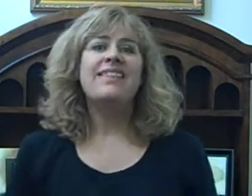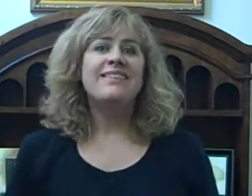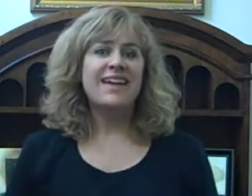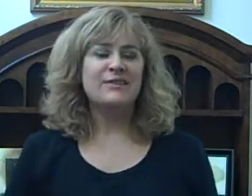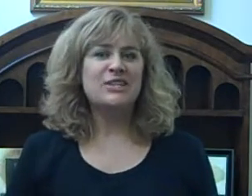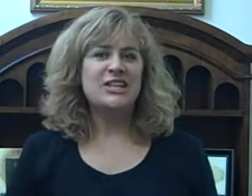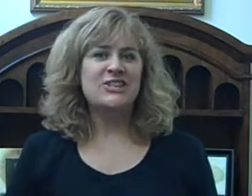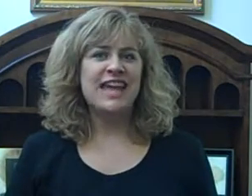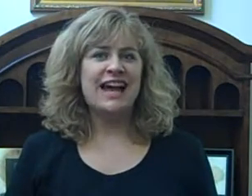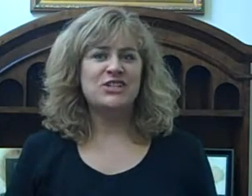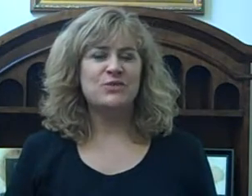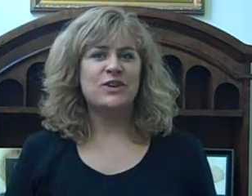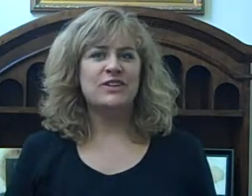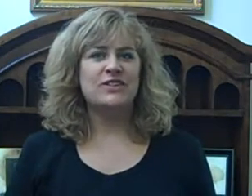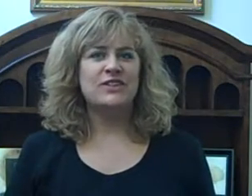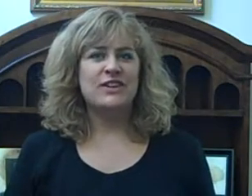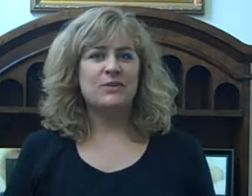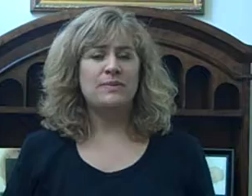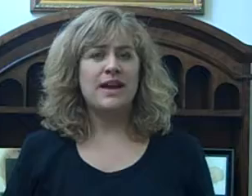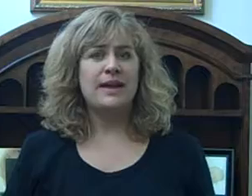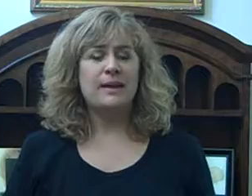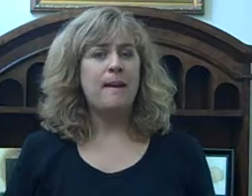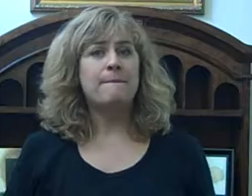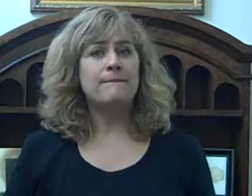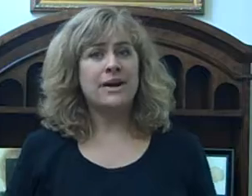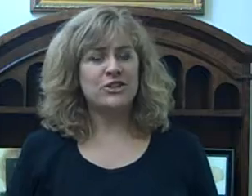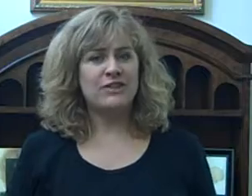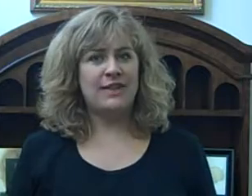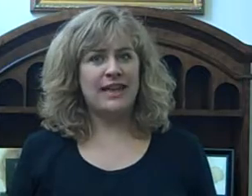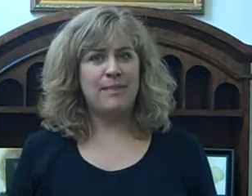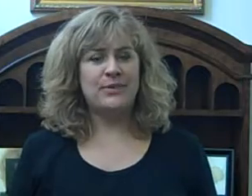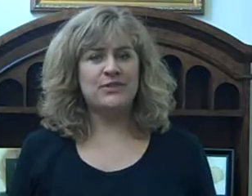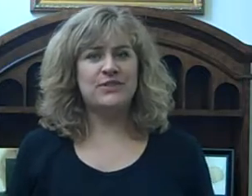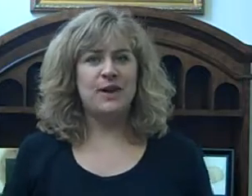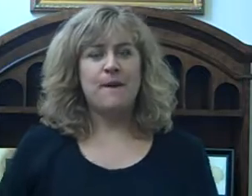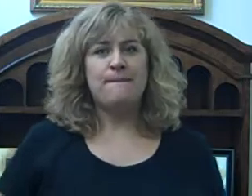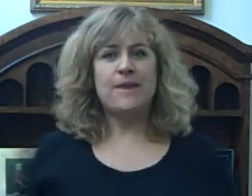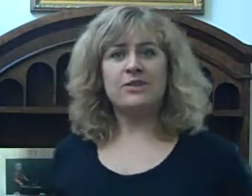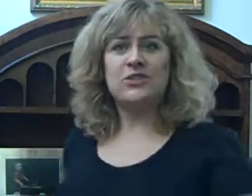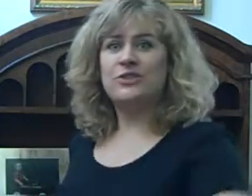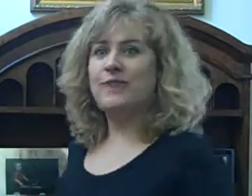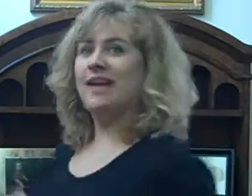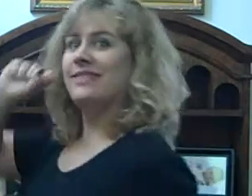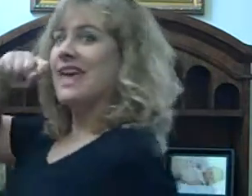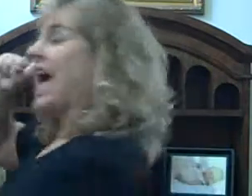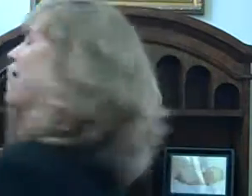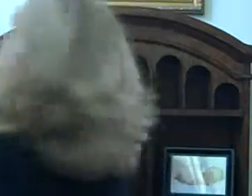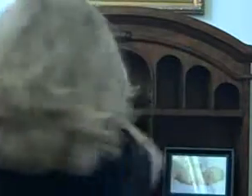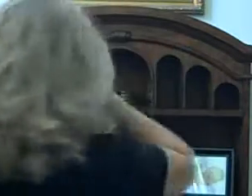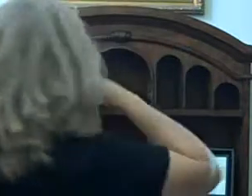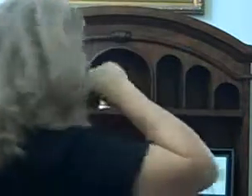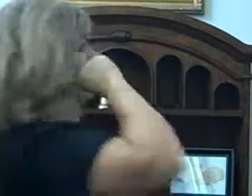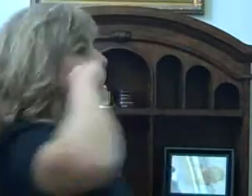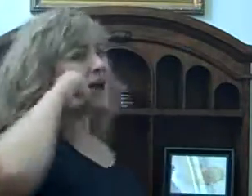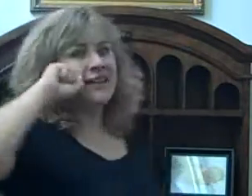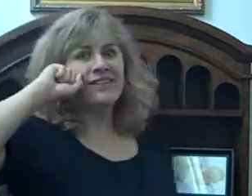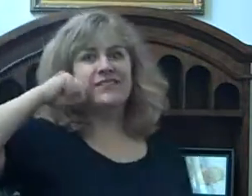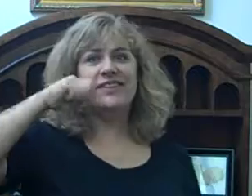Then we change the action words, we might march around the apples. March around the apples, pocket